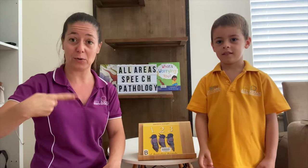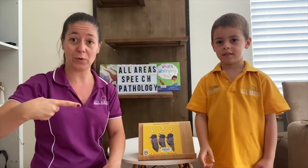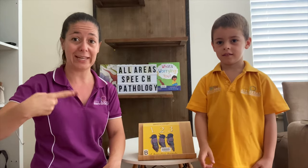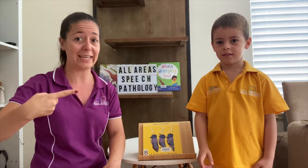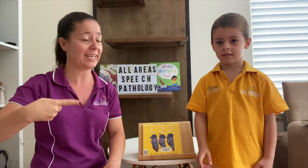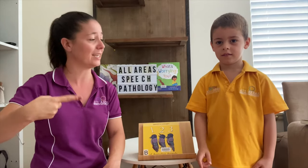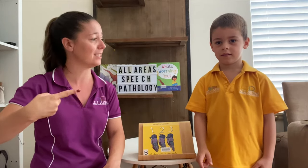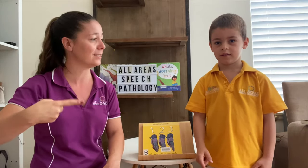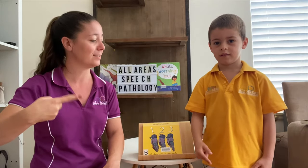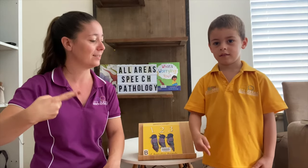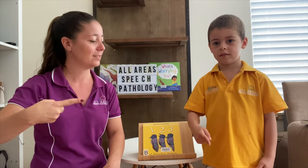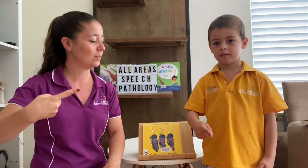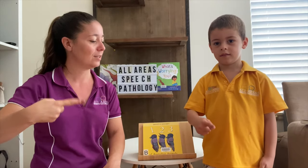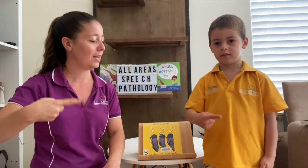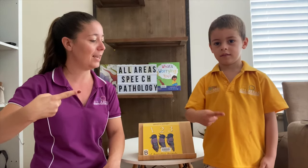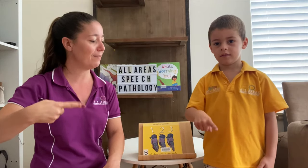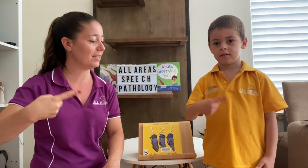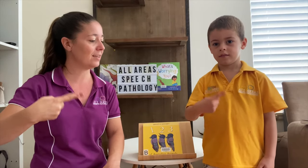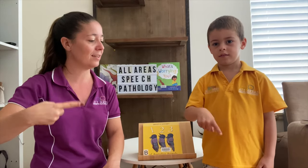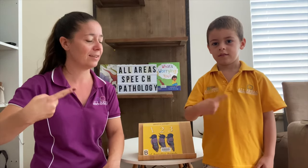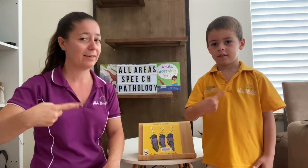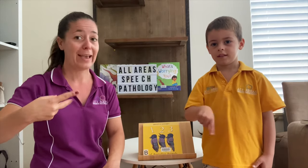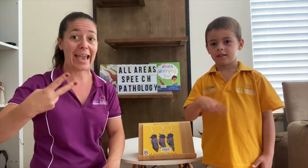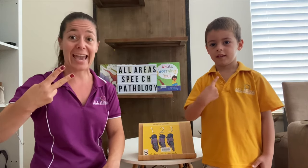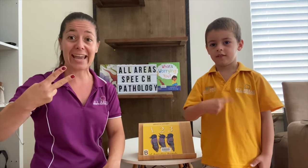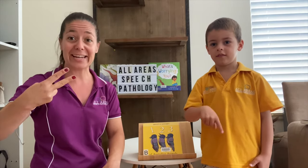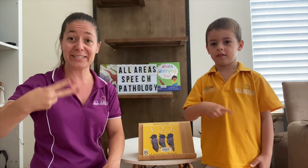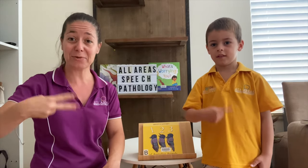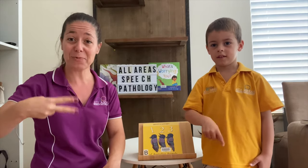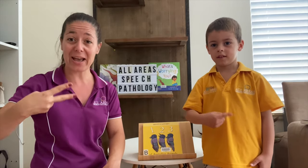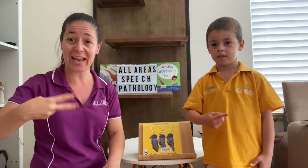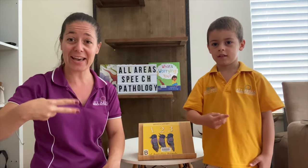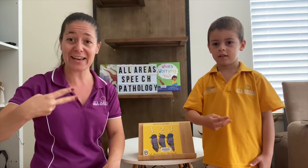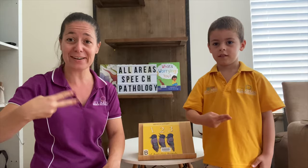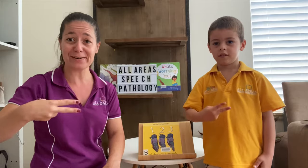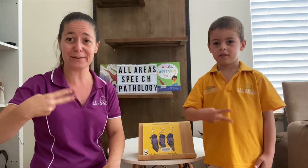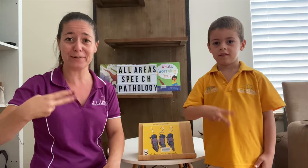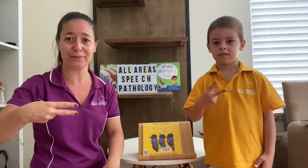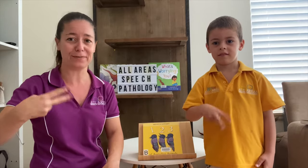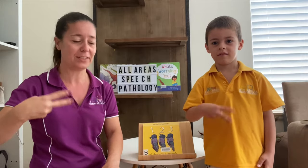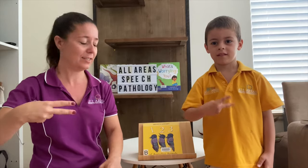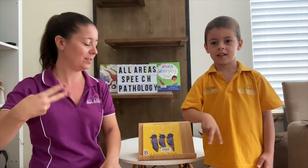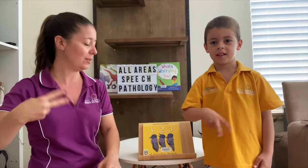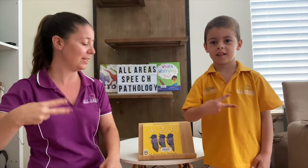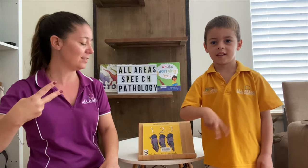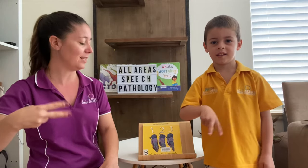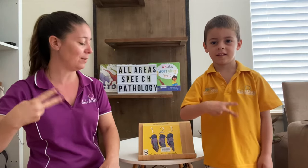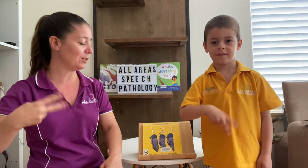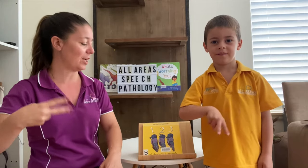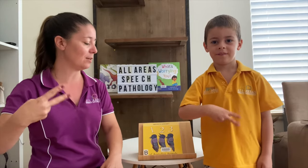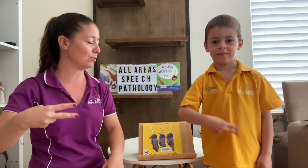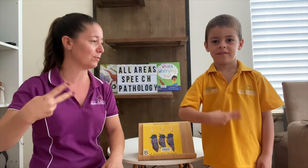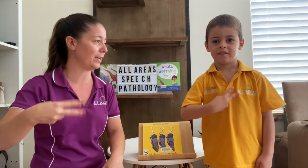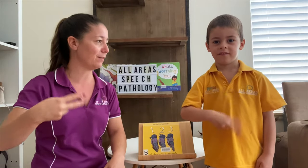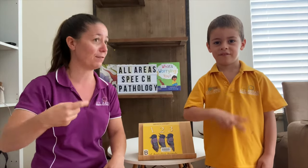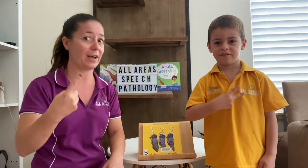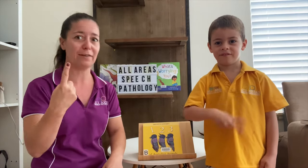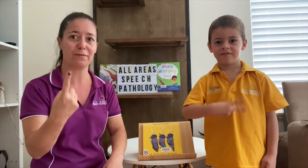wiggly. 11 and 12. So let's see which animals we can find from